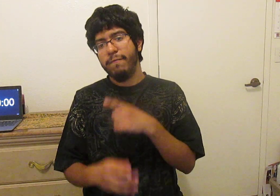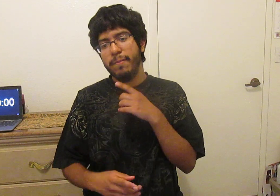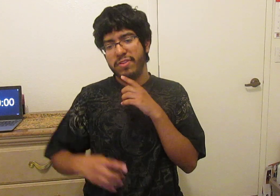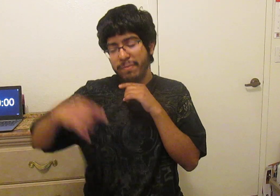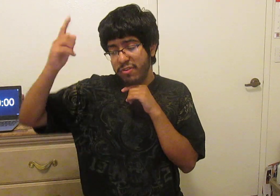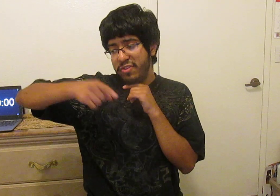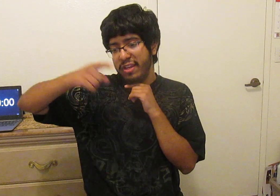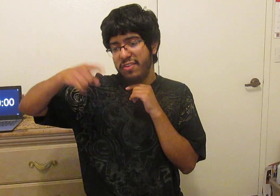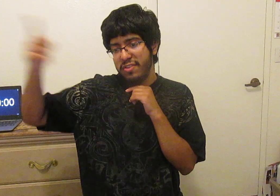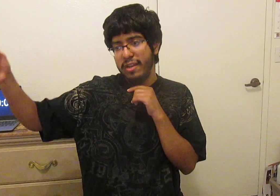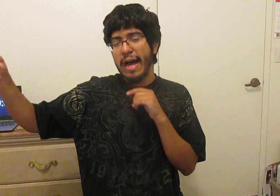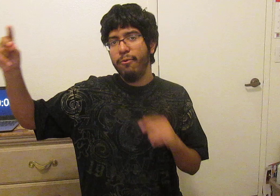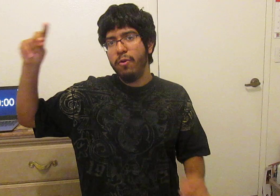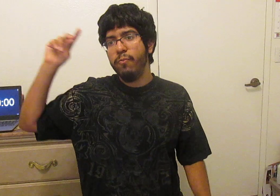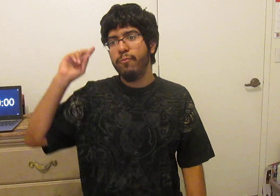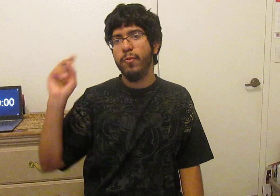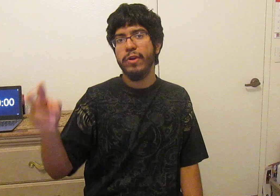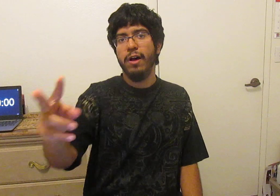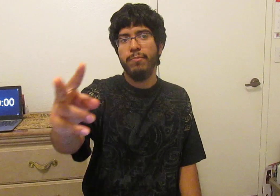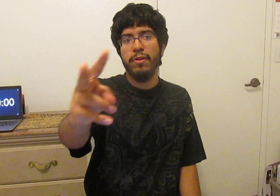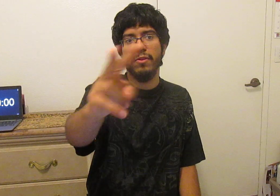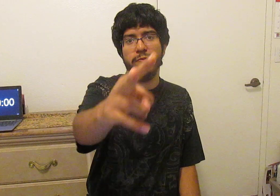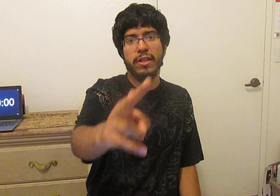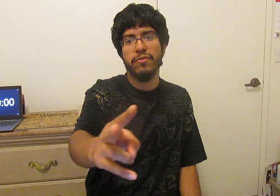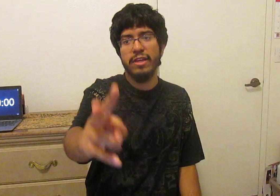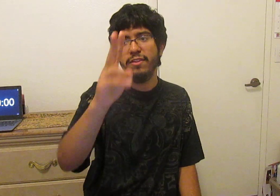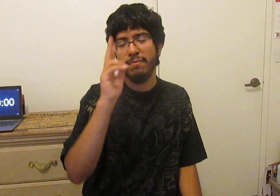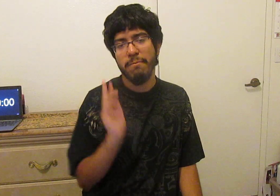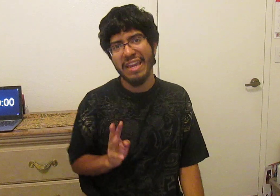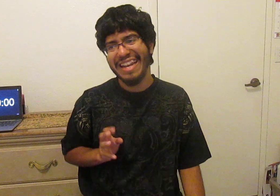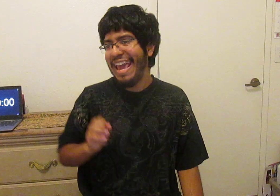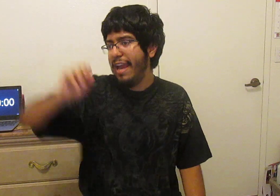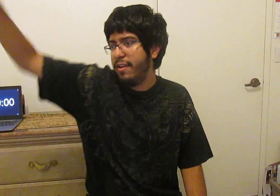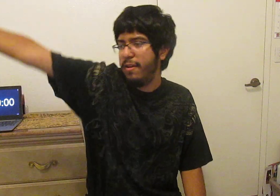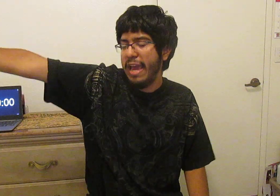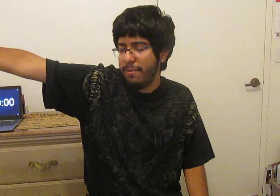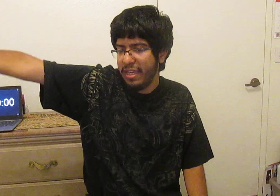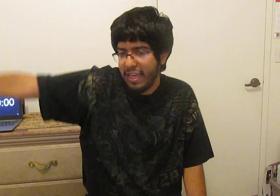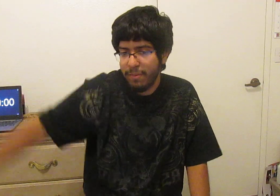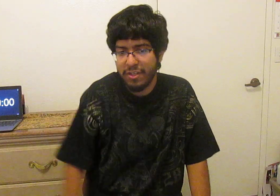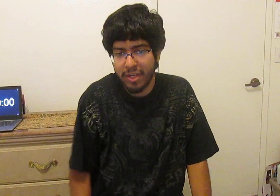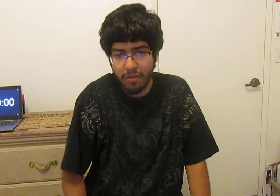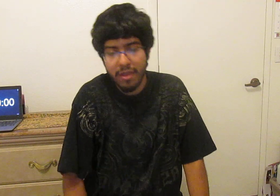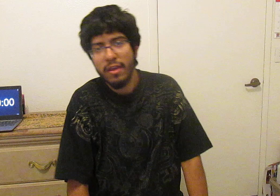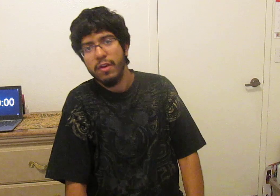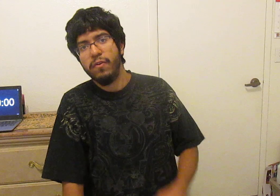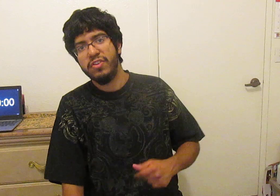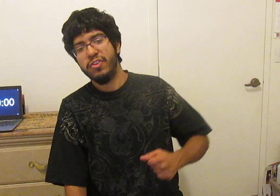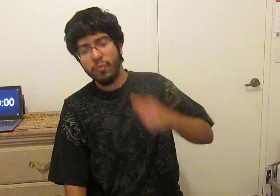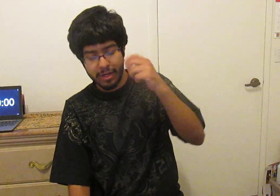office episodes 6 to 10 I will re-upload those videos into my main Anna anime caveman channel first just want